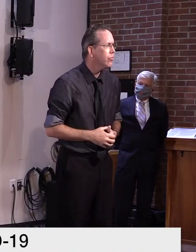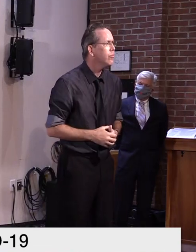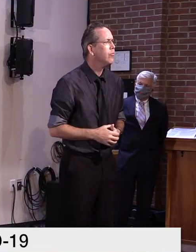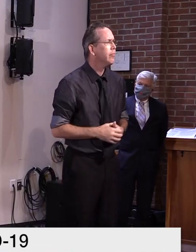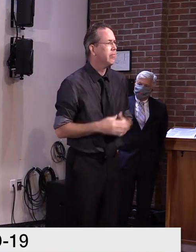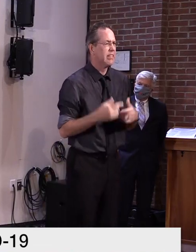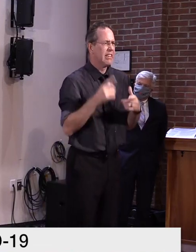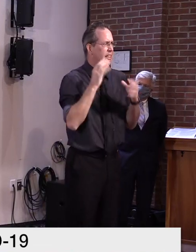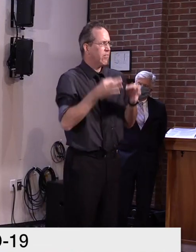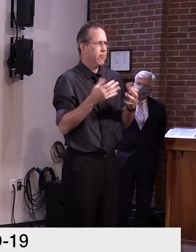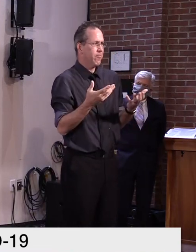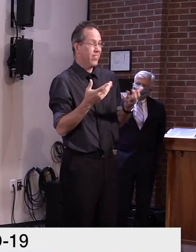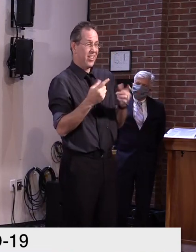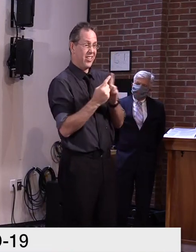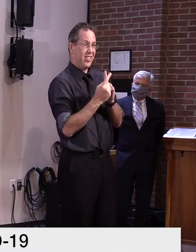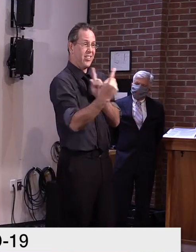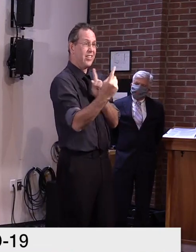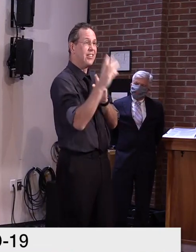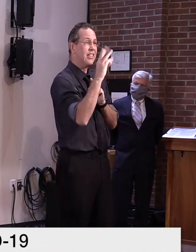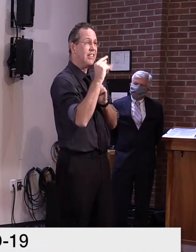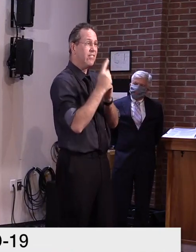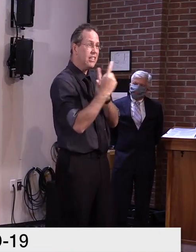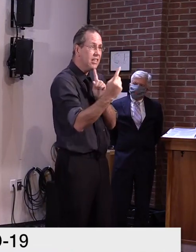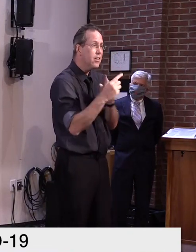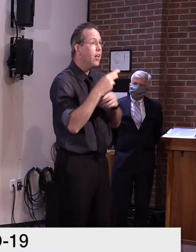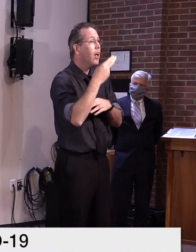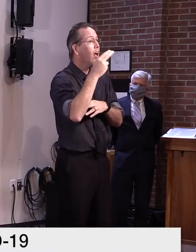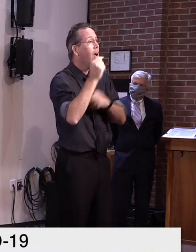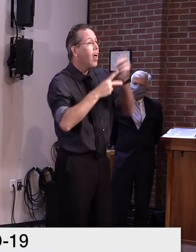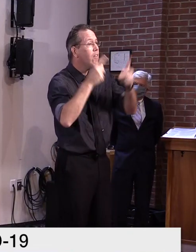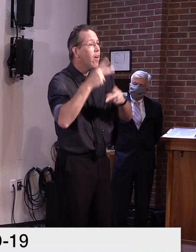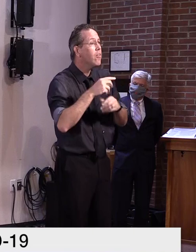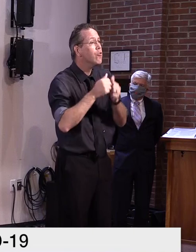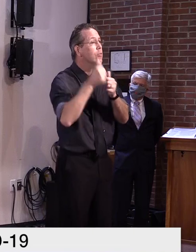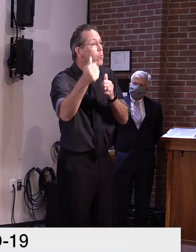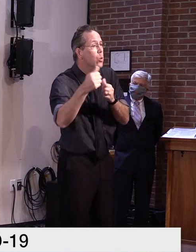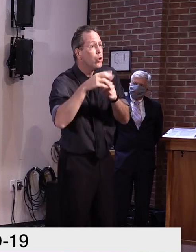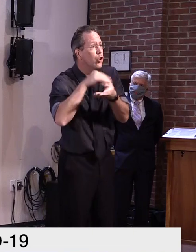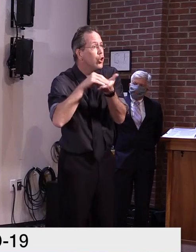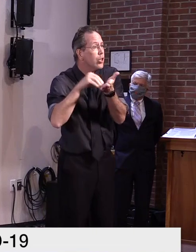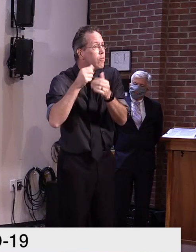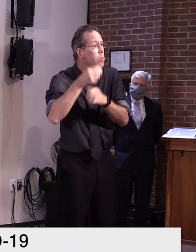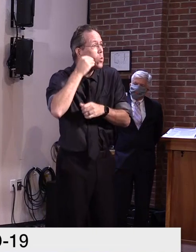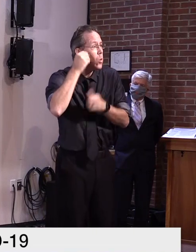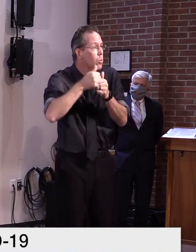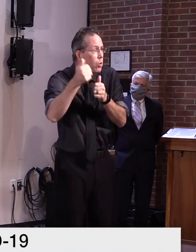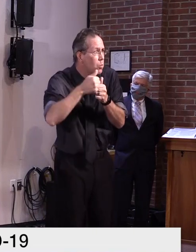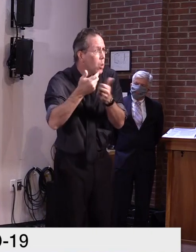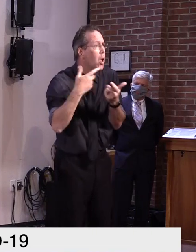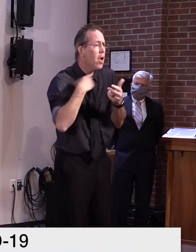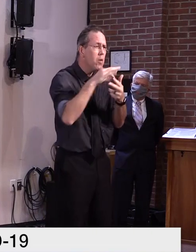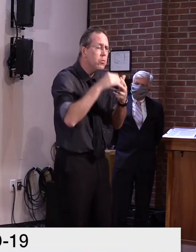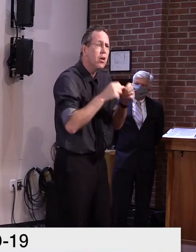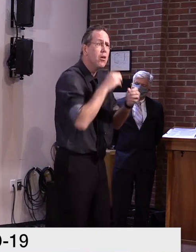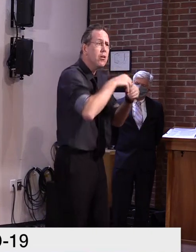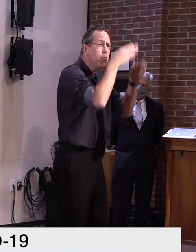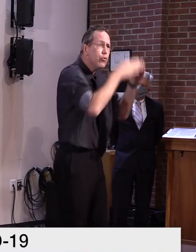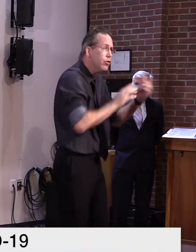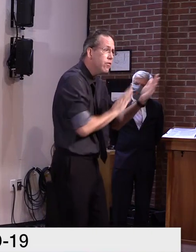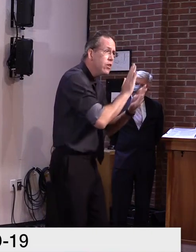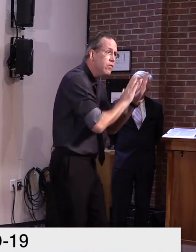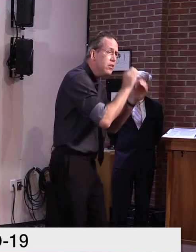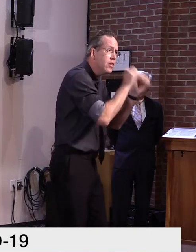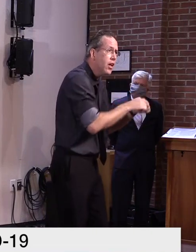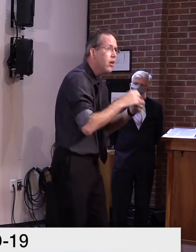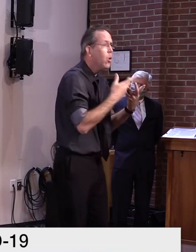or, uh, in-person instruction or, uh, total remote. So they had choices in that regard. Uh, but we, uh, we